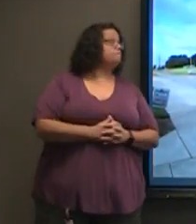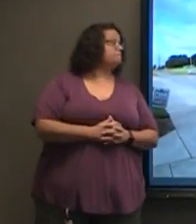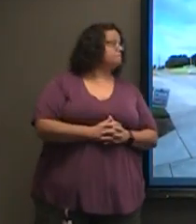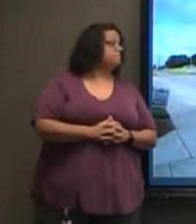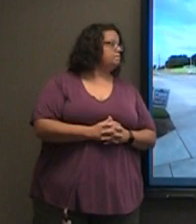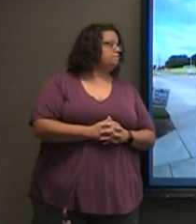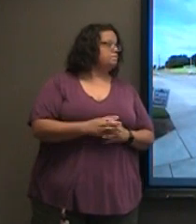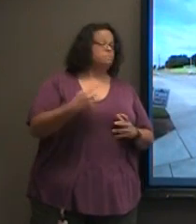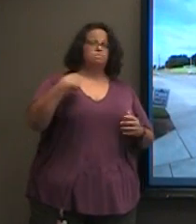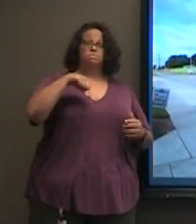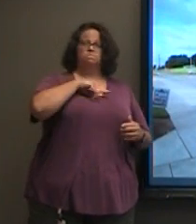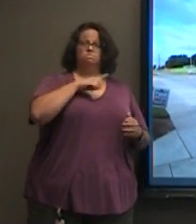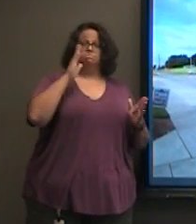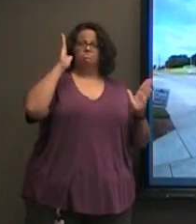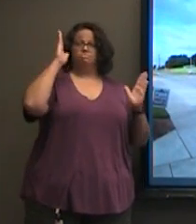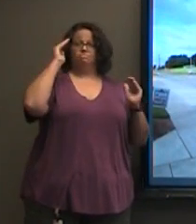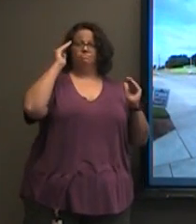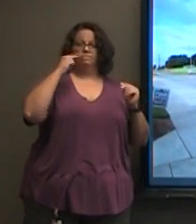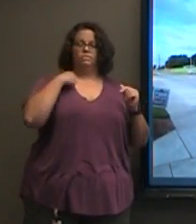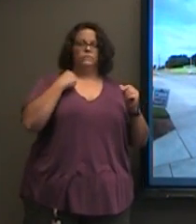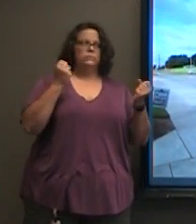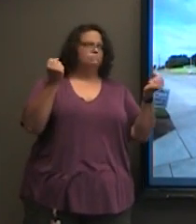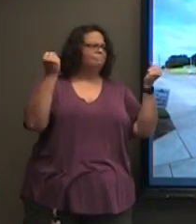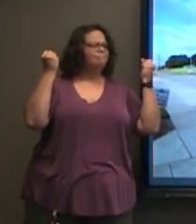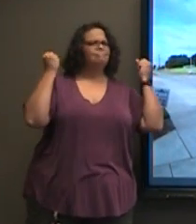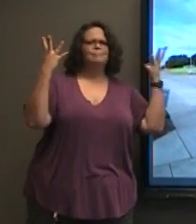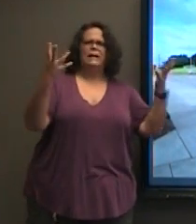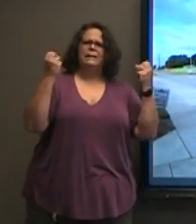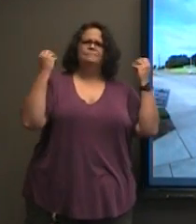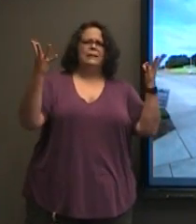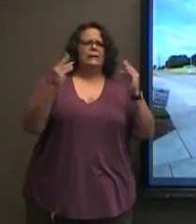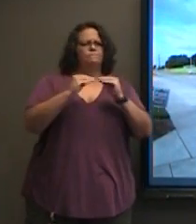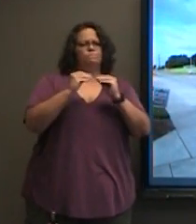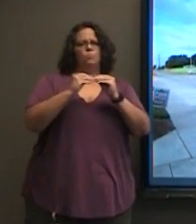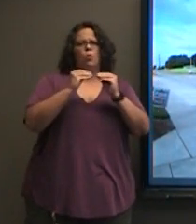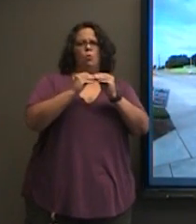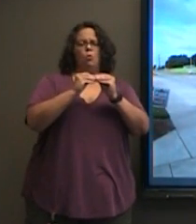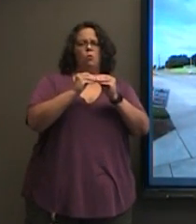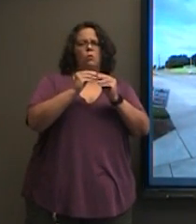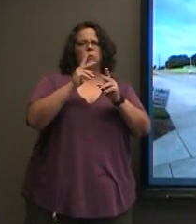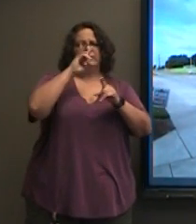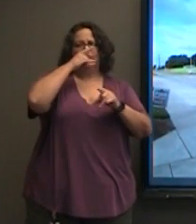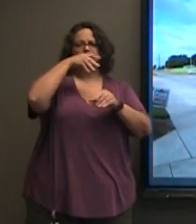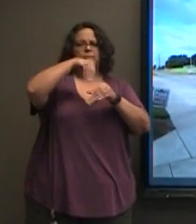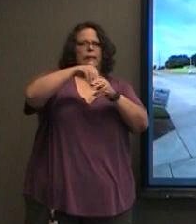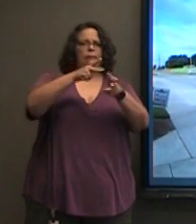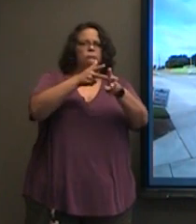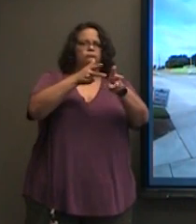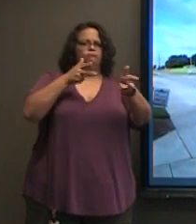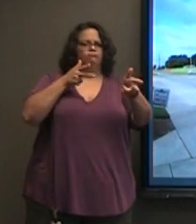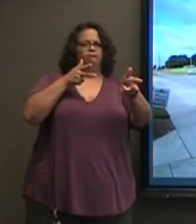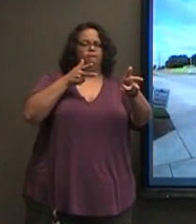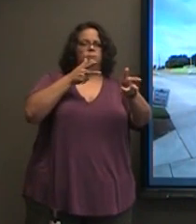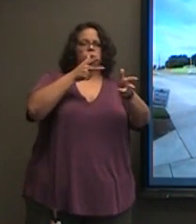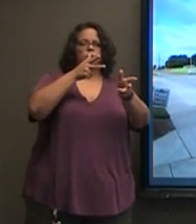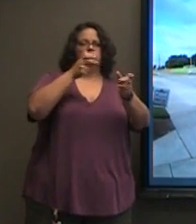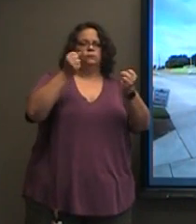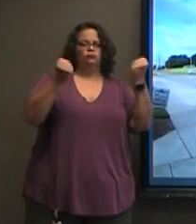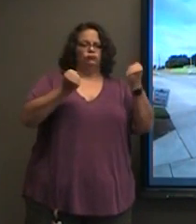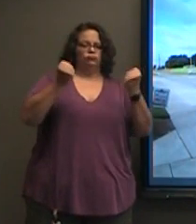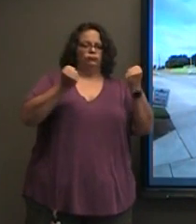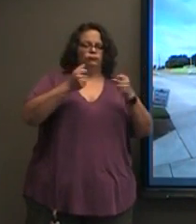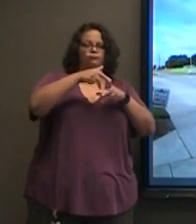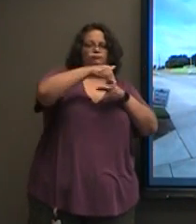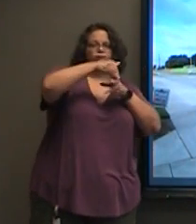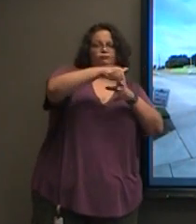We anticipate having many more car riders this year than we have in the past. So we are asking that parents